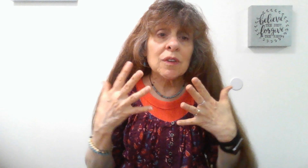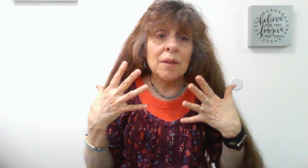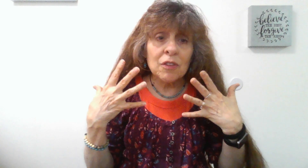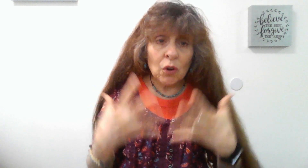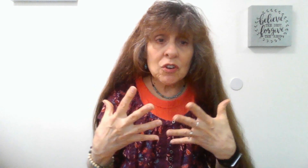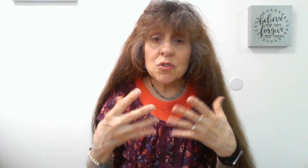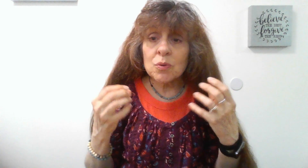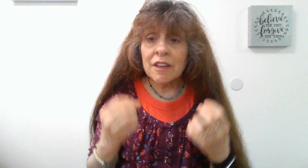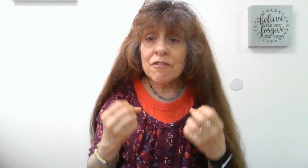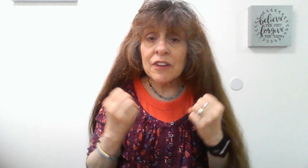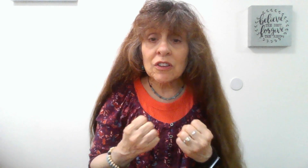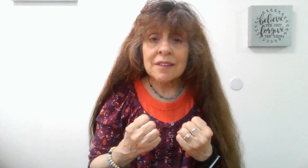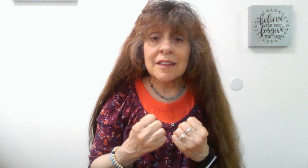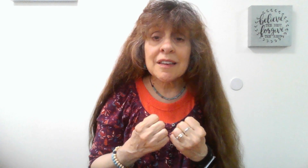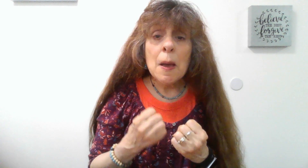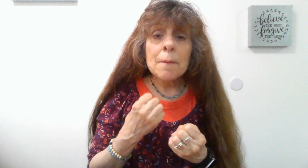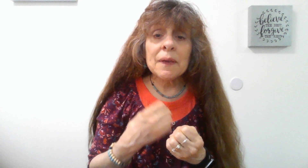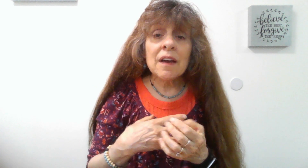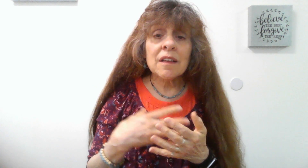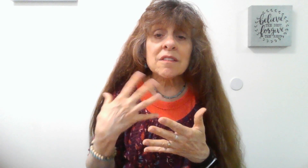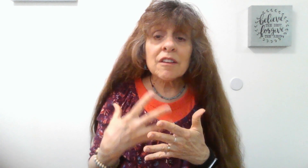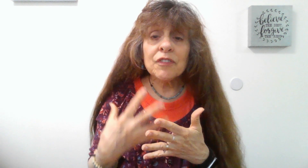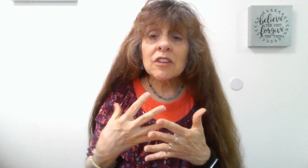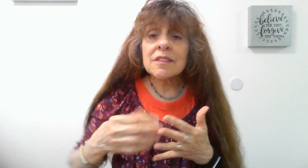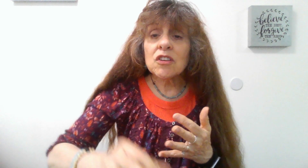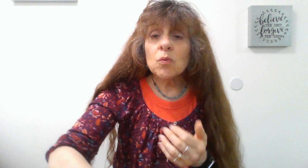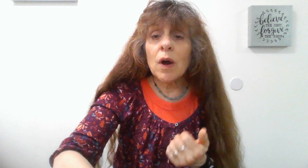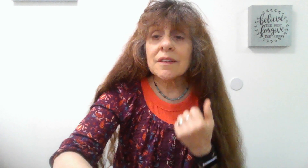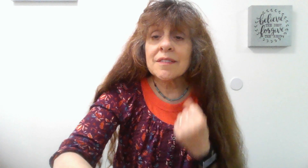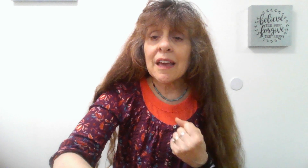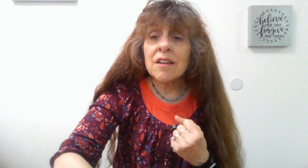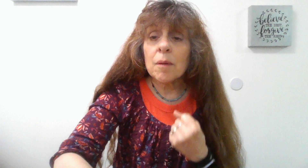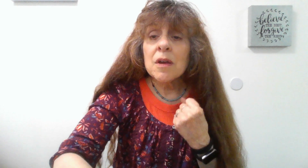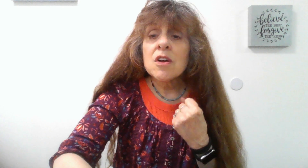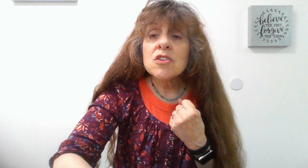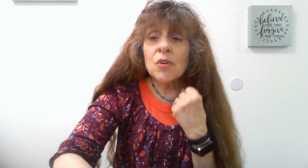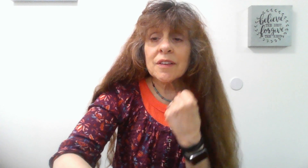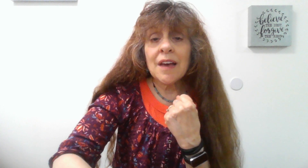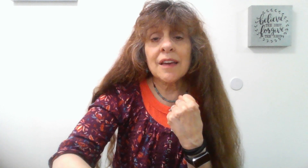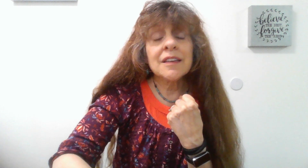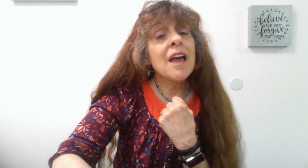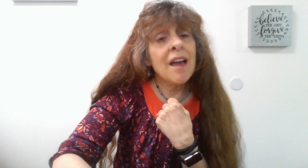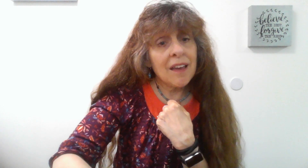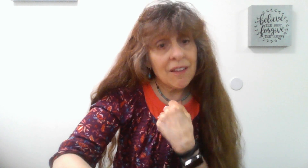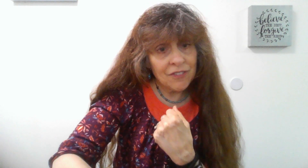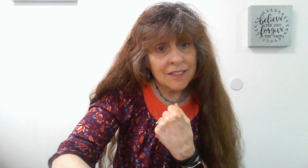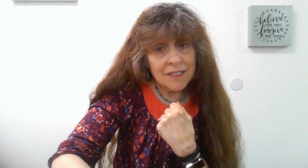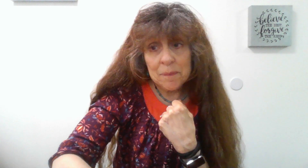learn to live fearlessly, because to live fearlessly, you want to stand up to your anxiety and face them